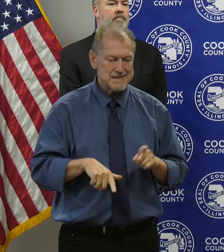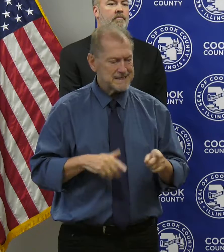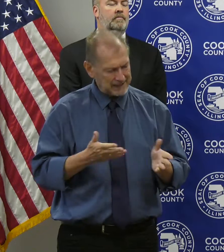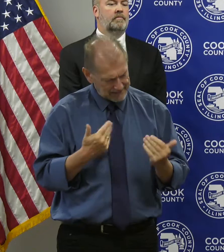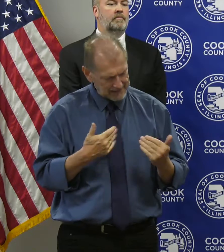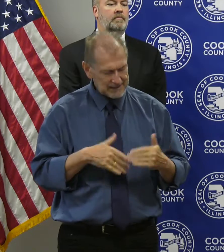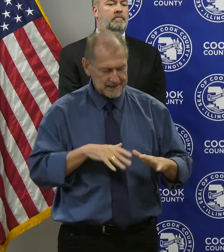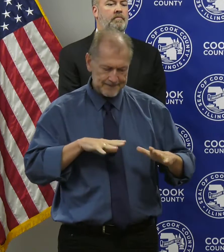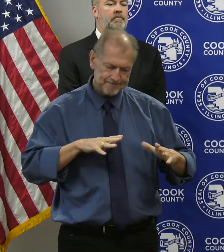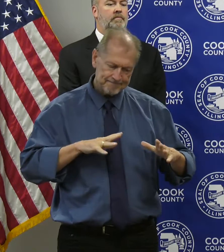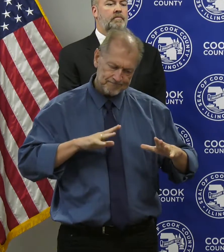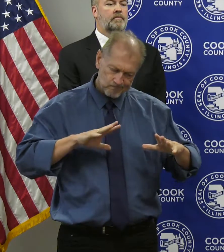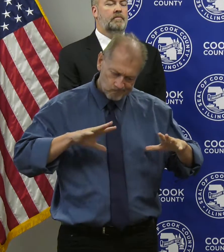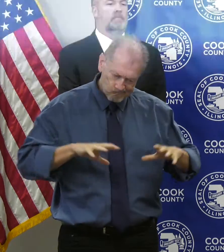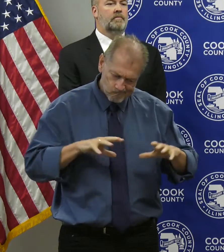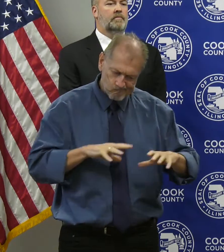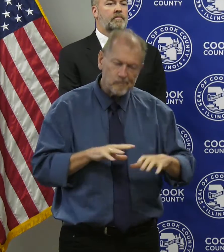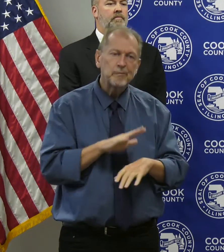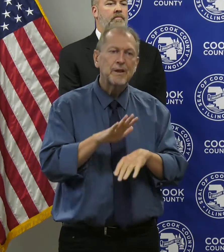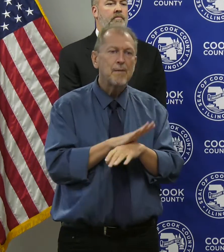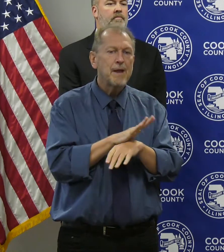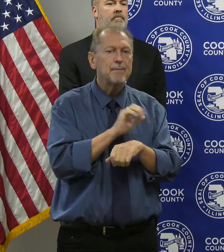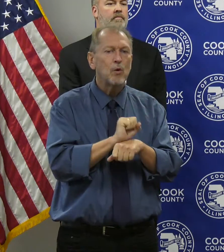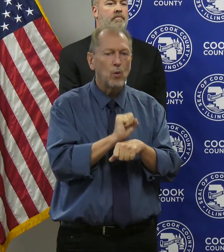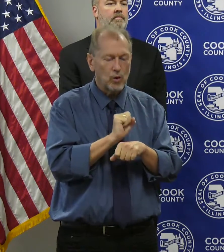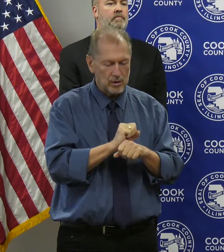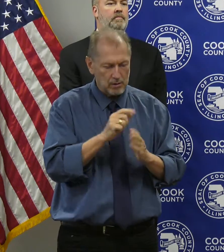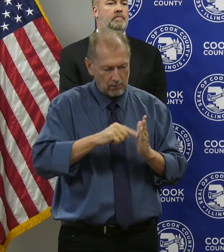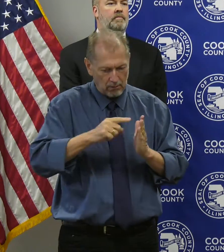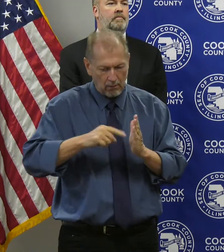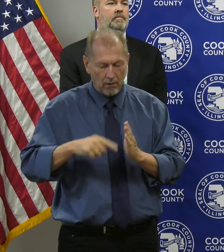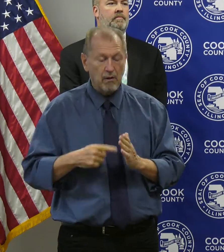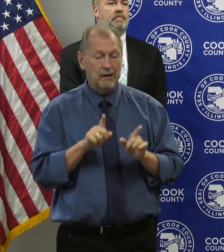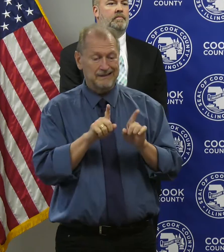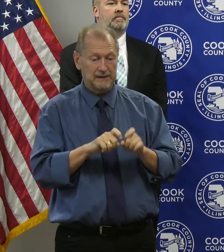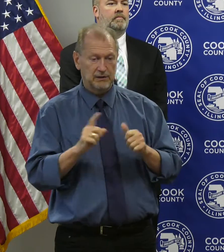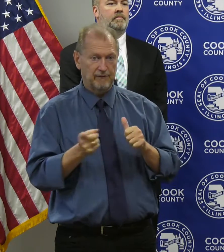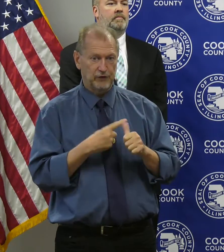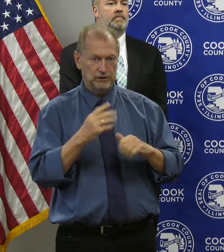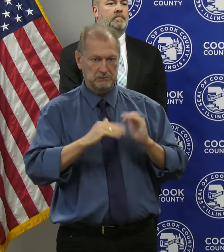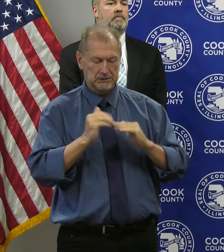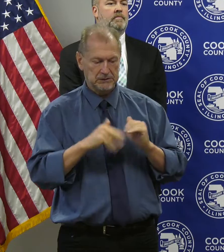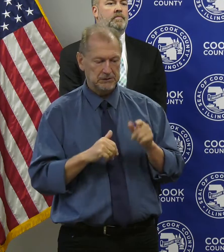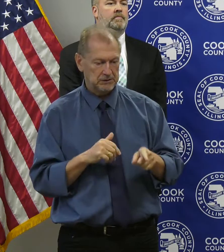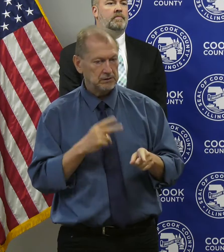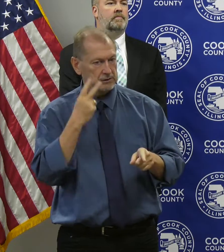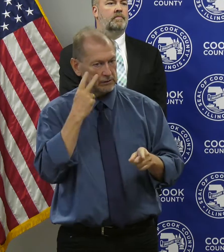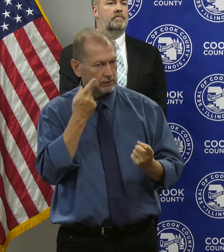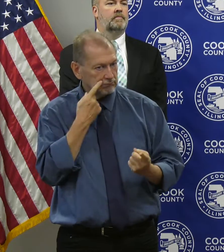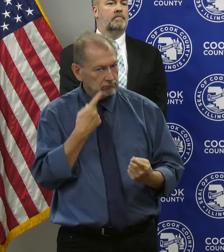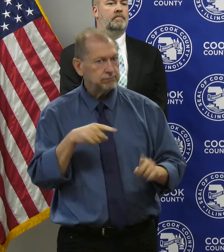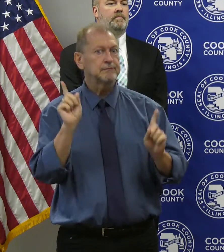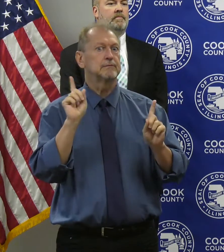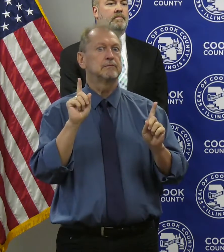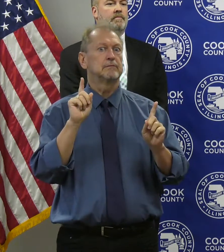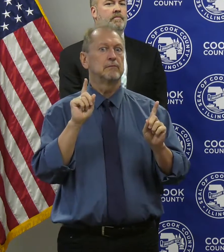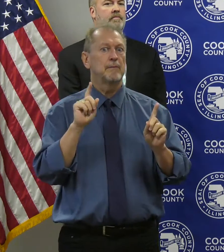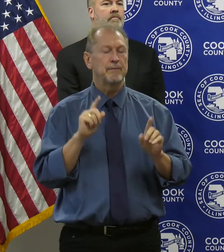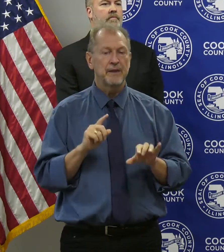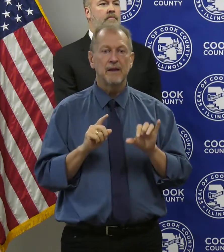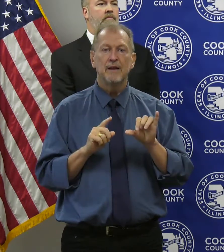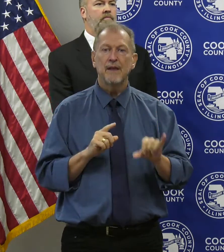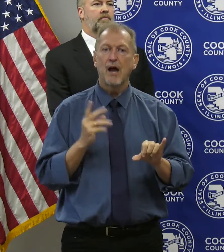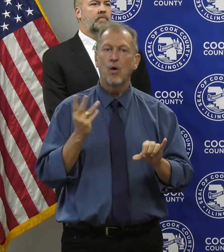on this initial project, we were able to demonstrate the value of our program and the team to the chief facility manager at West